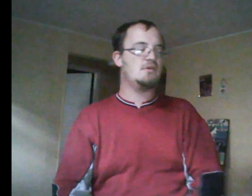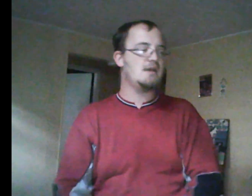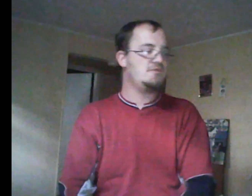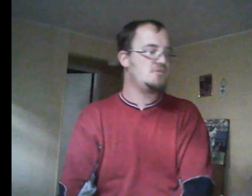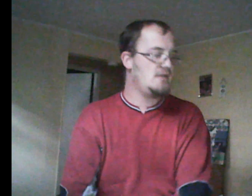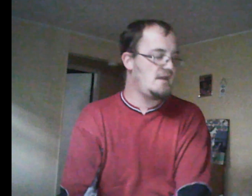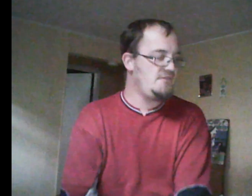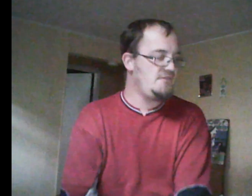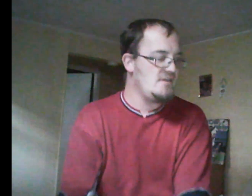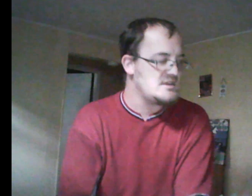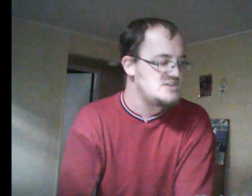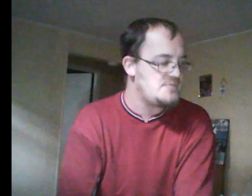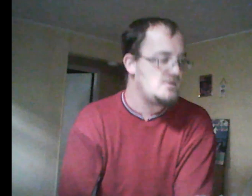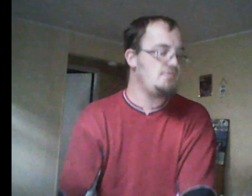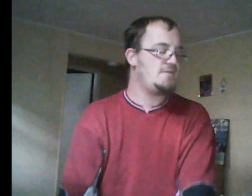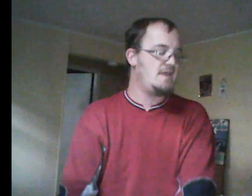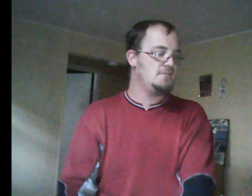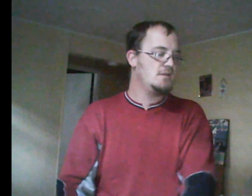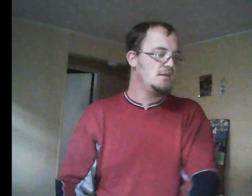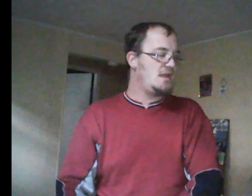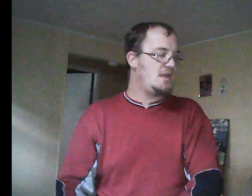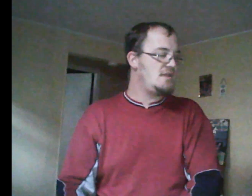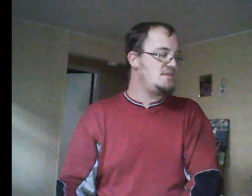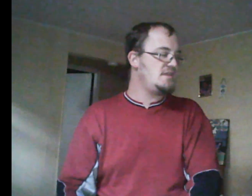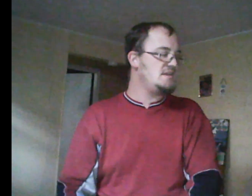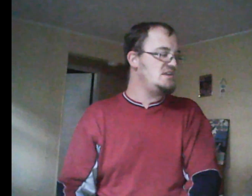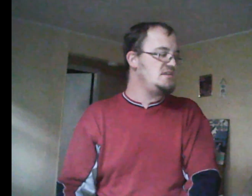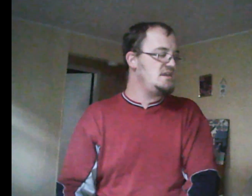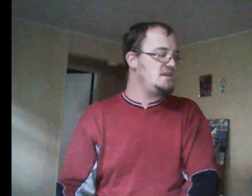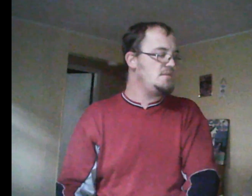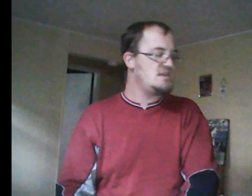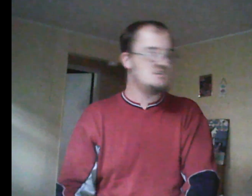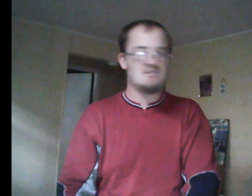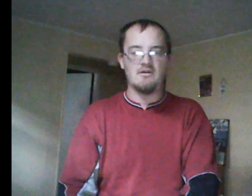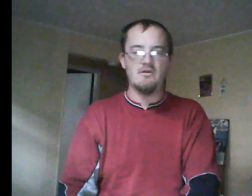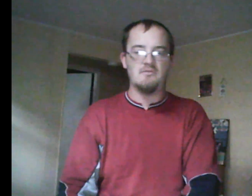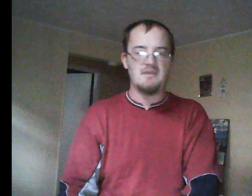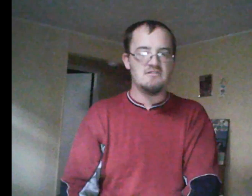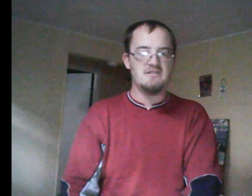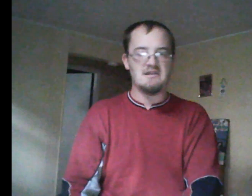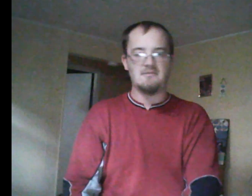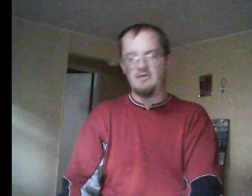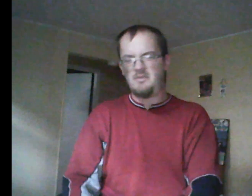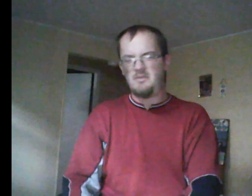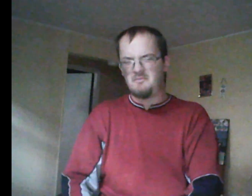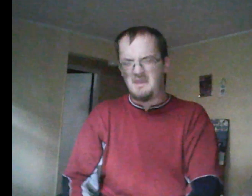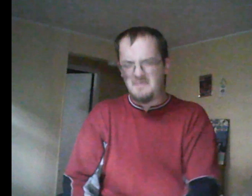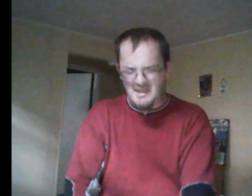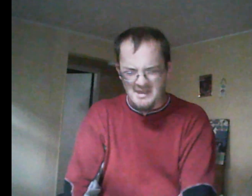thinking she didn't need him. But then she's like, oh, maybe I do need him. Whoops. Big mistake, Emma. You've alienated yourself. So, yeah. And